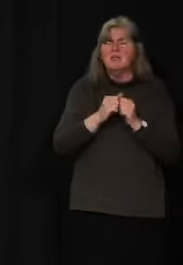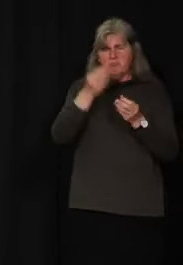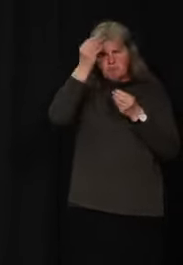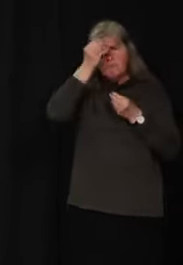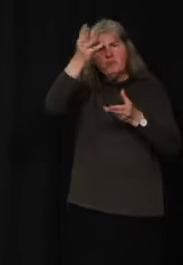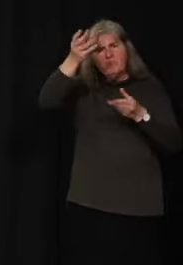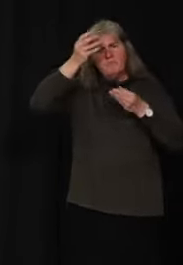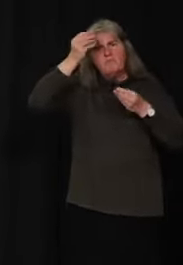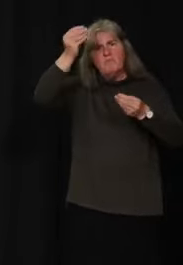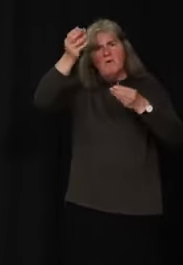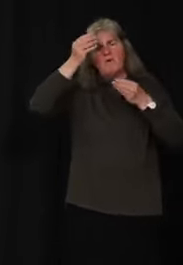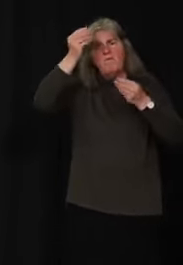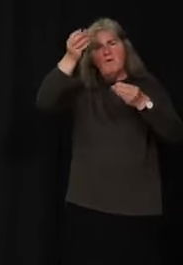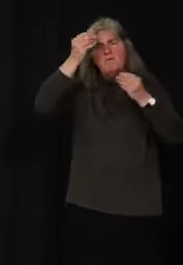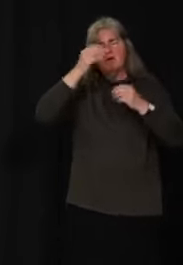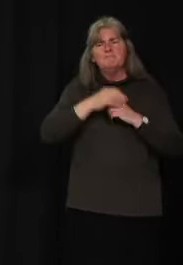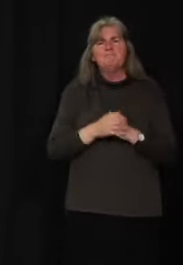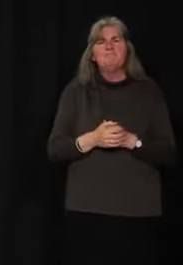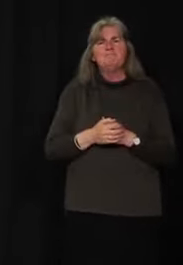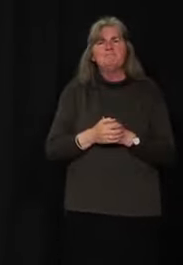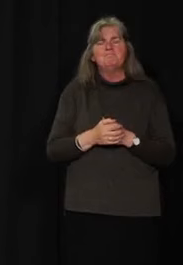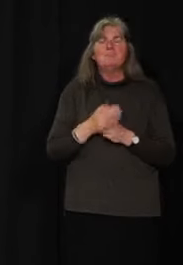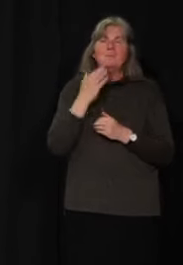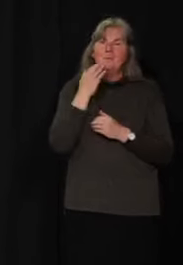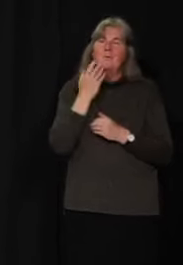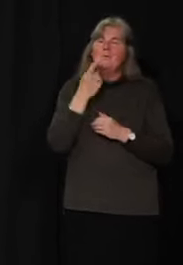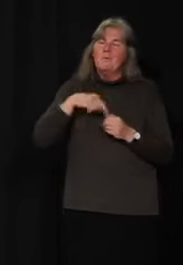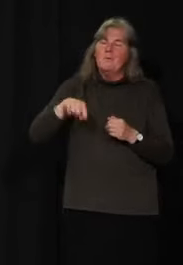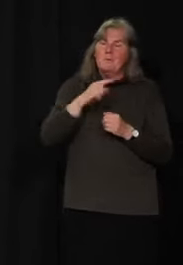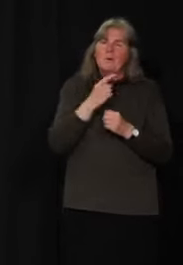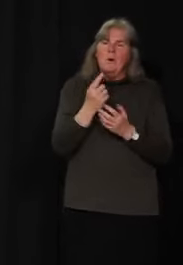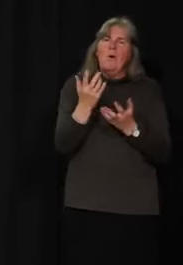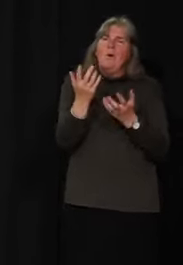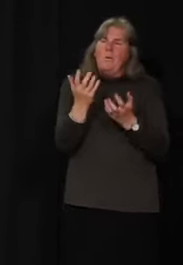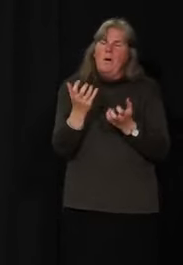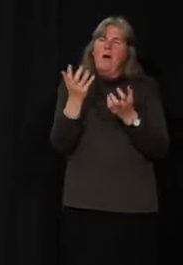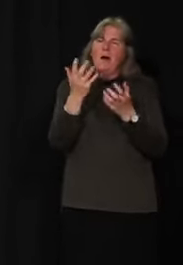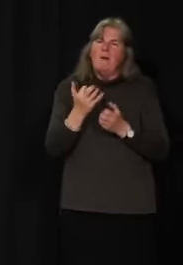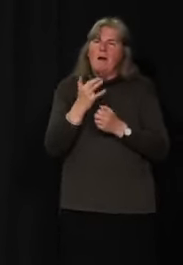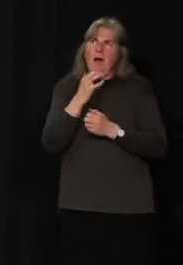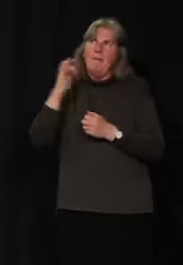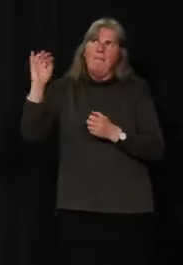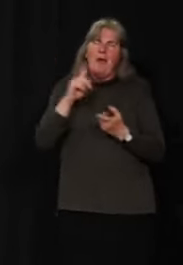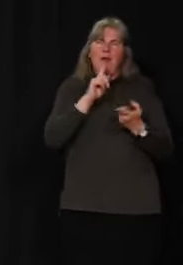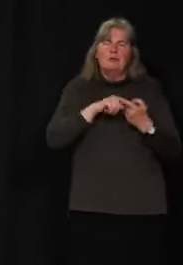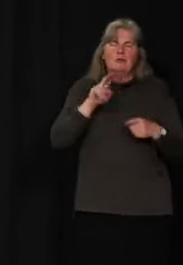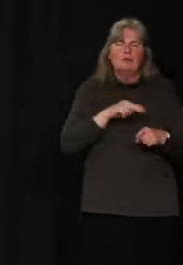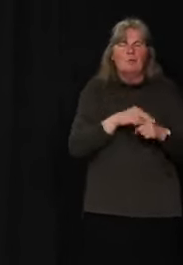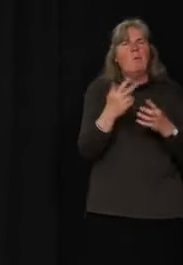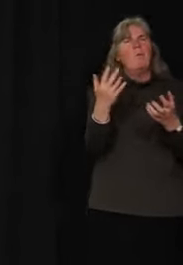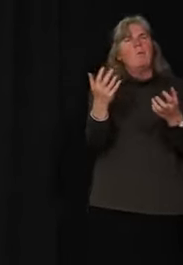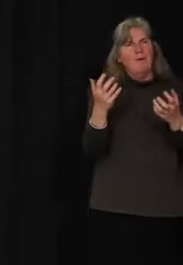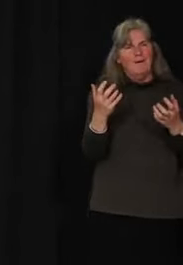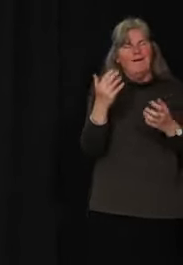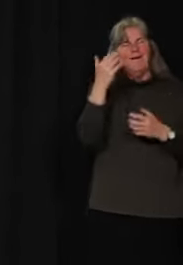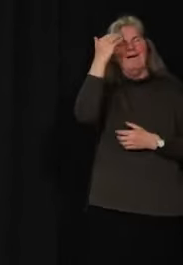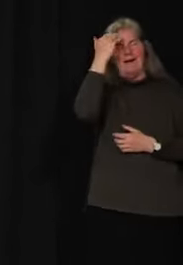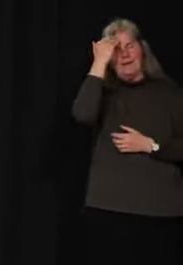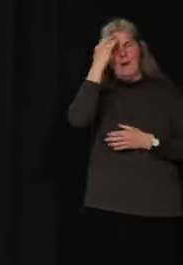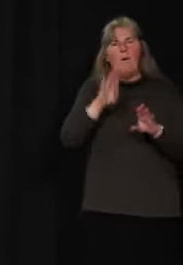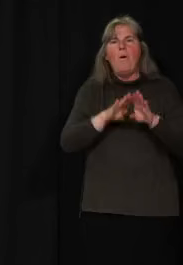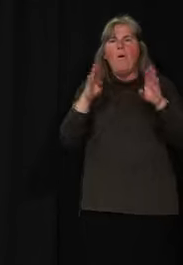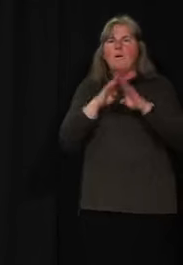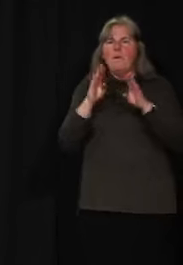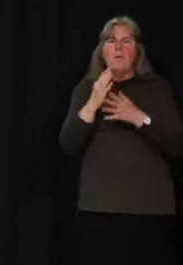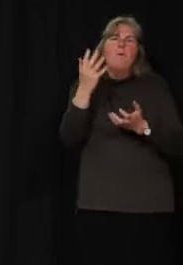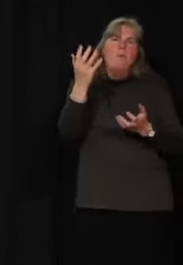We know that recovery and a return to normalcy is on everyone's minds right now. So too is Yukon's